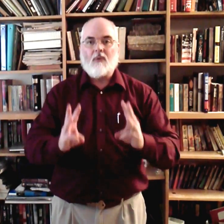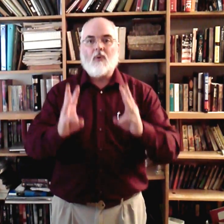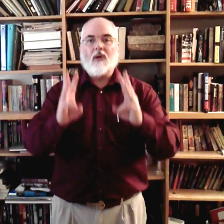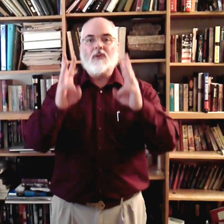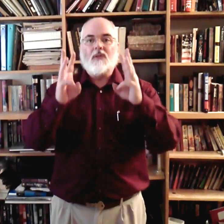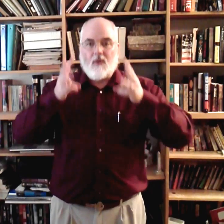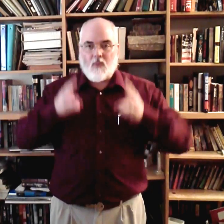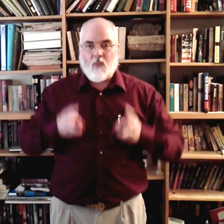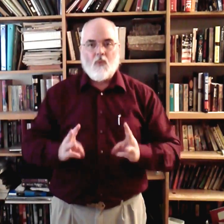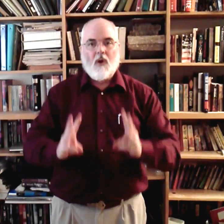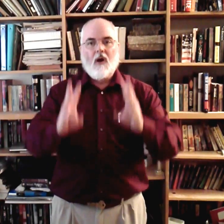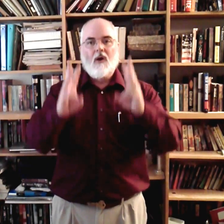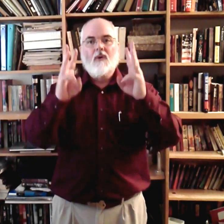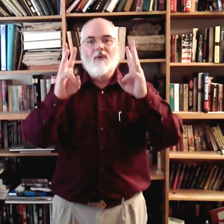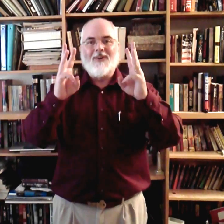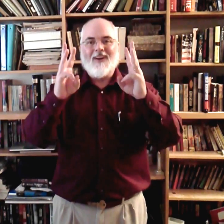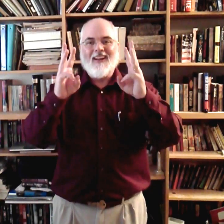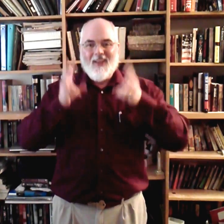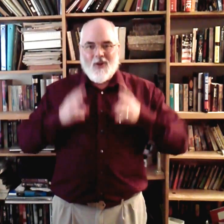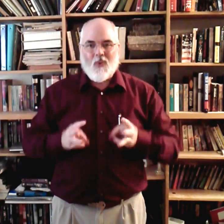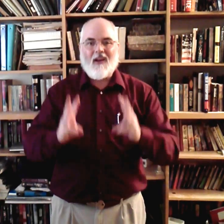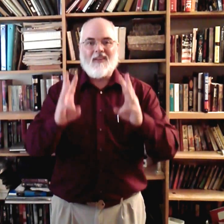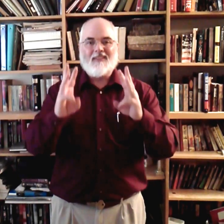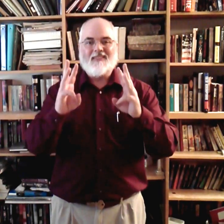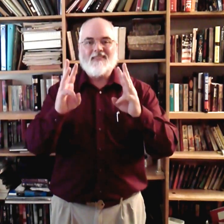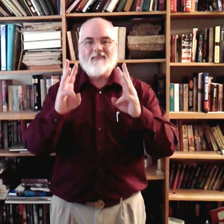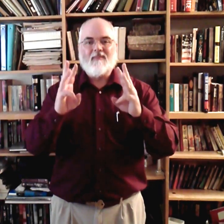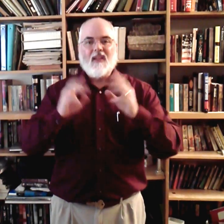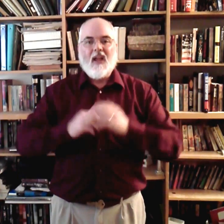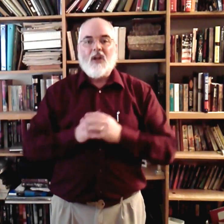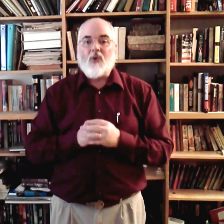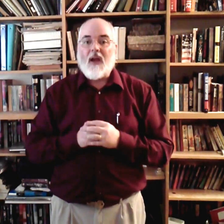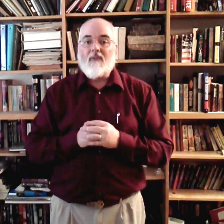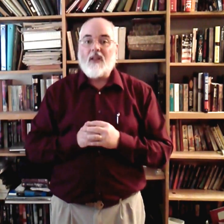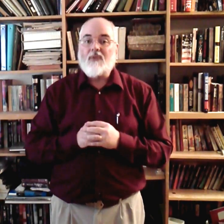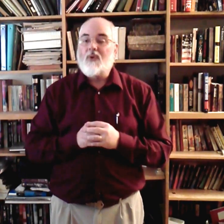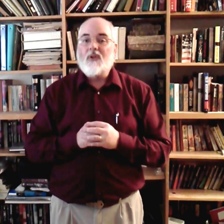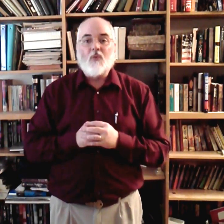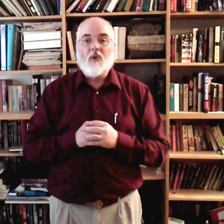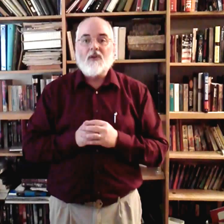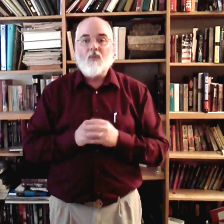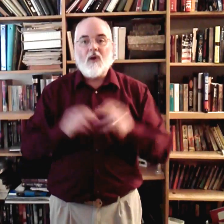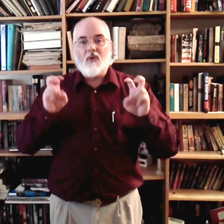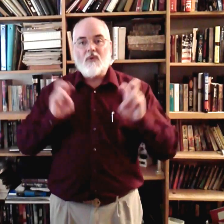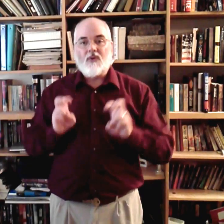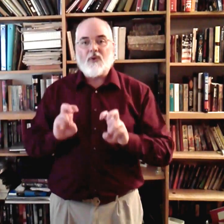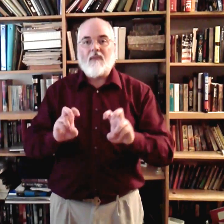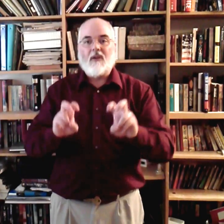coaster. Whoa! Alright? While. Traveling through this world of woe. Traveling.